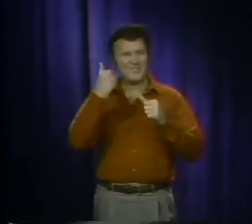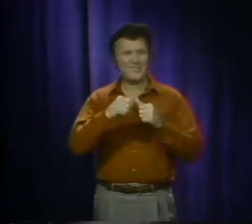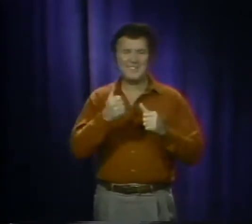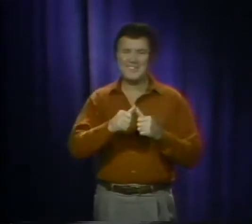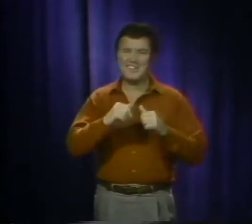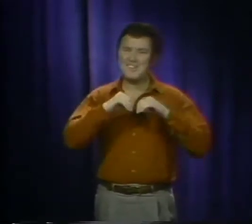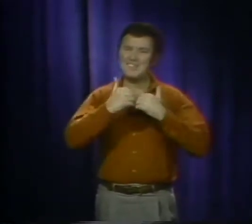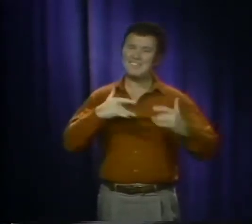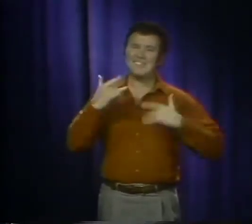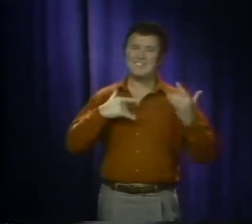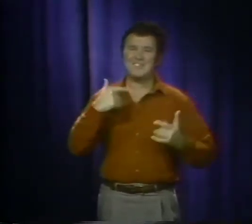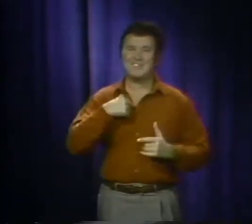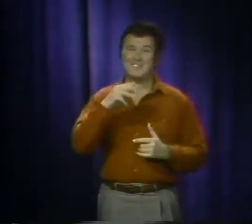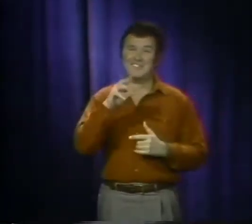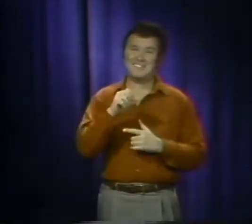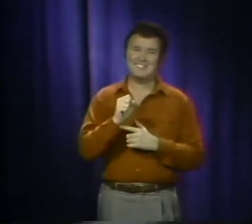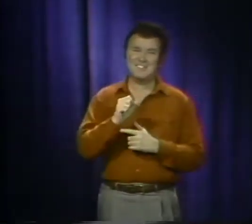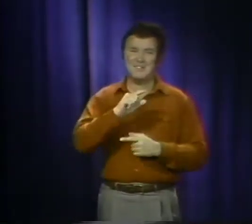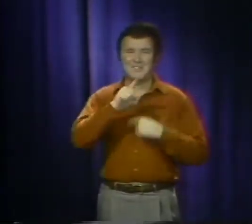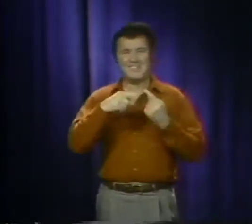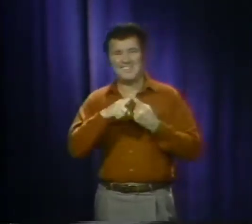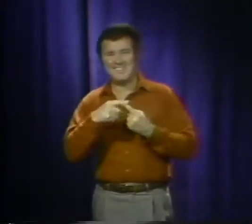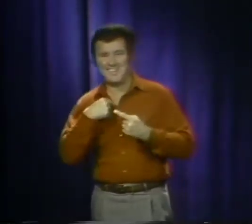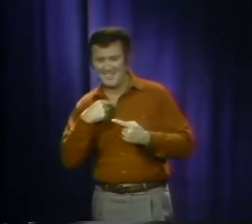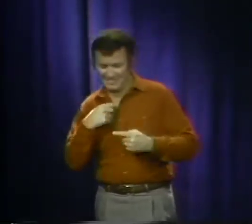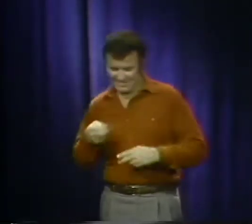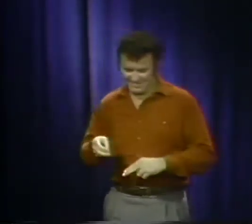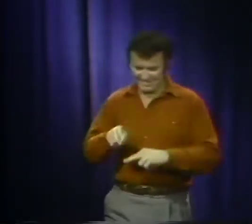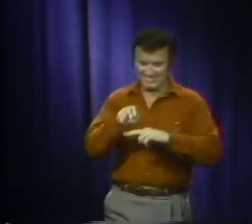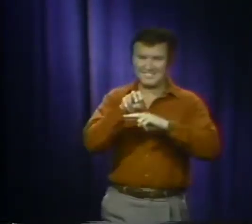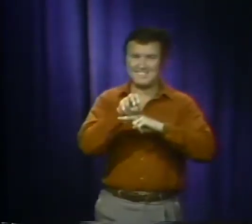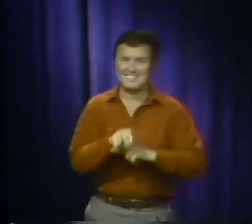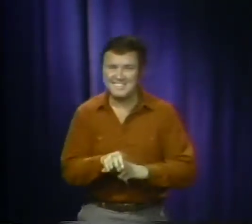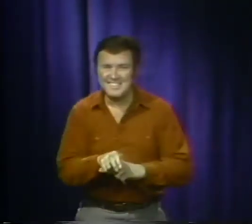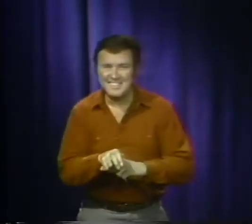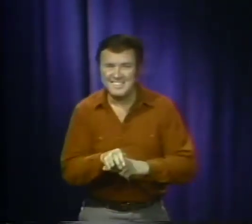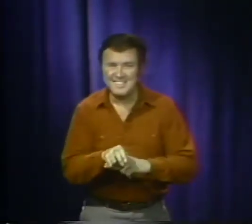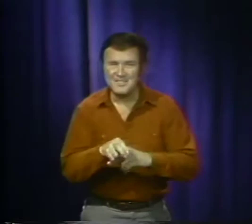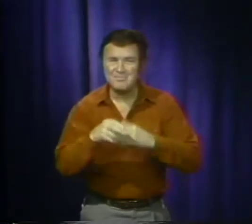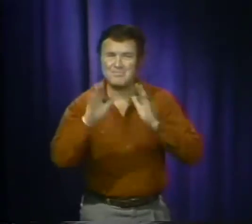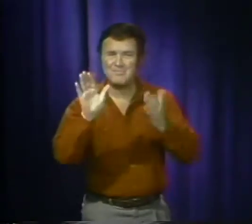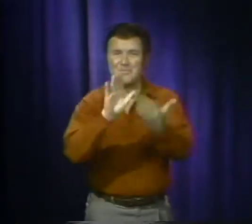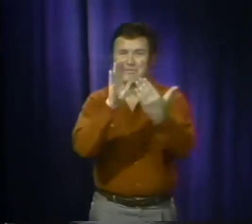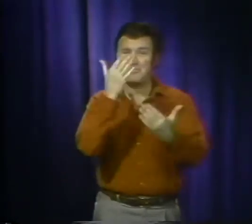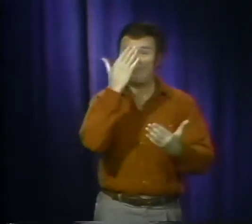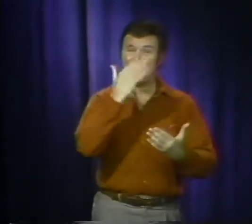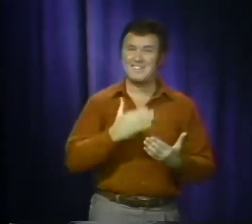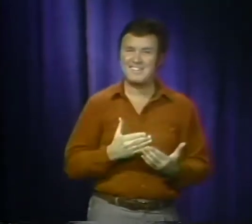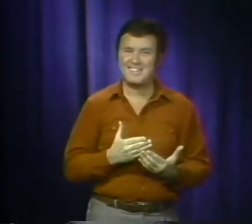I remember how excited I was when I sat down in front of the mirror,